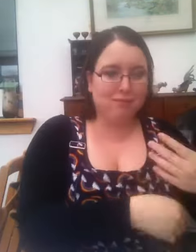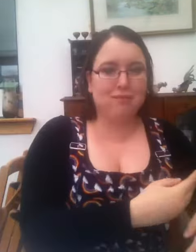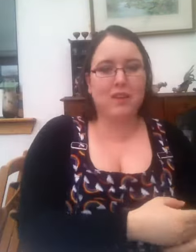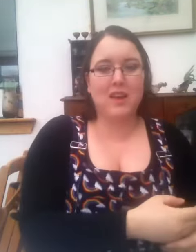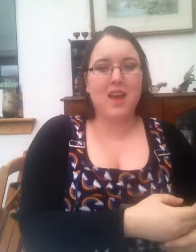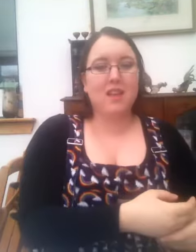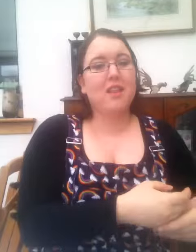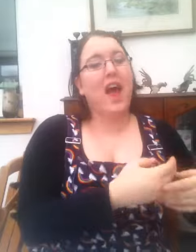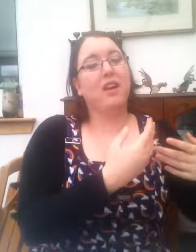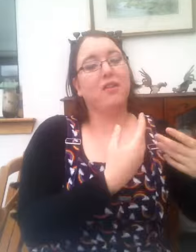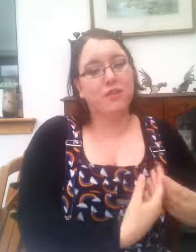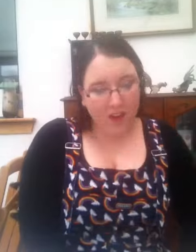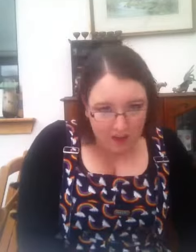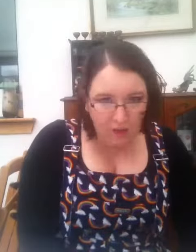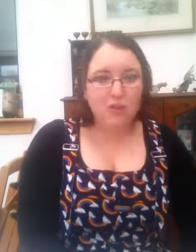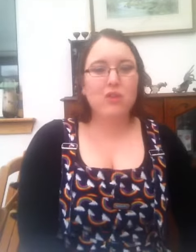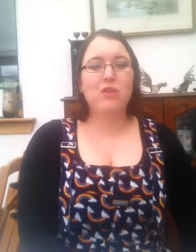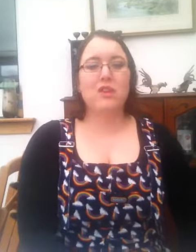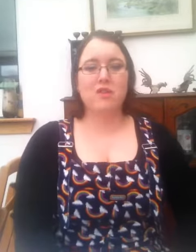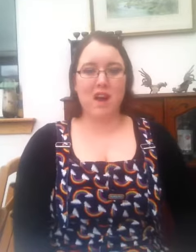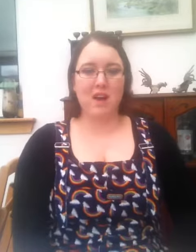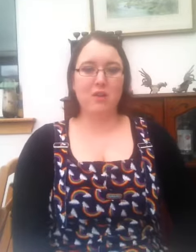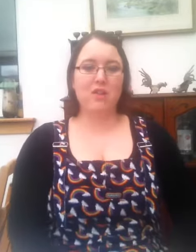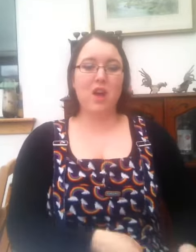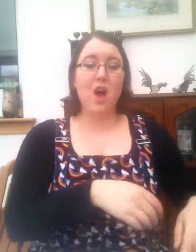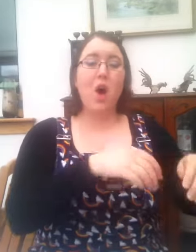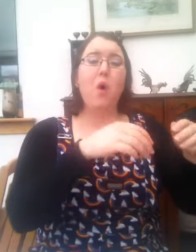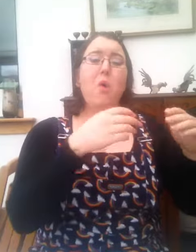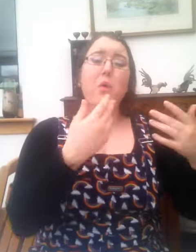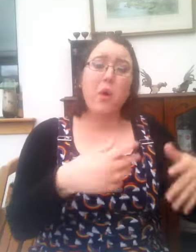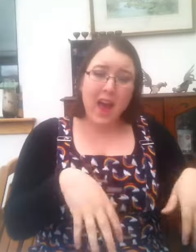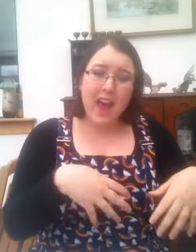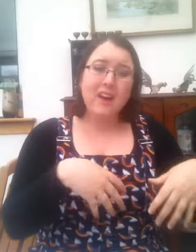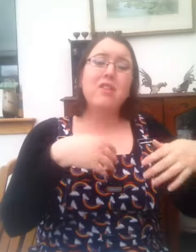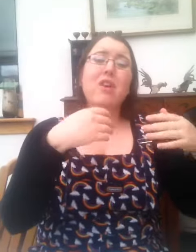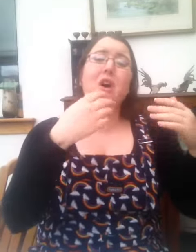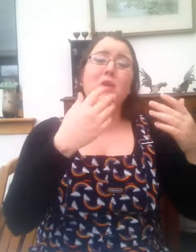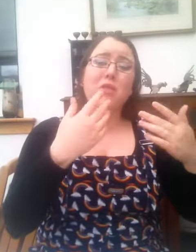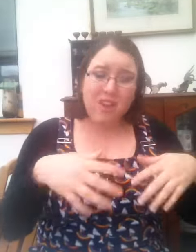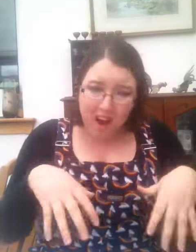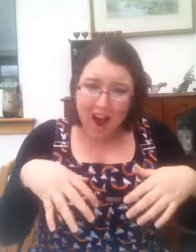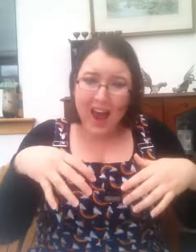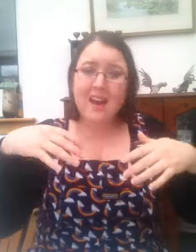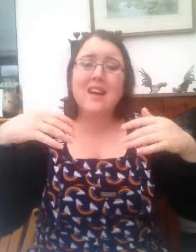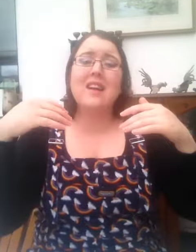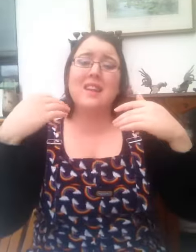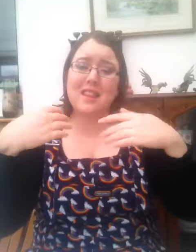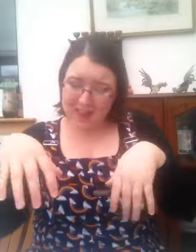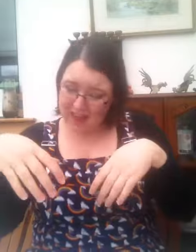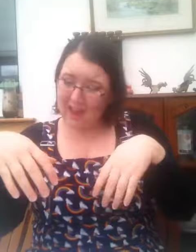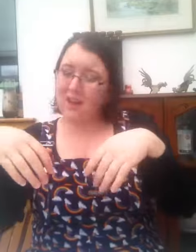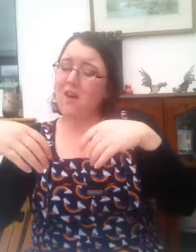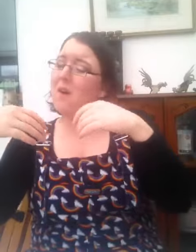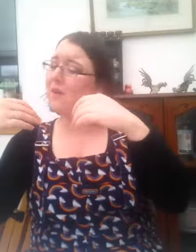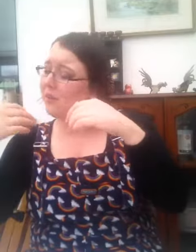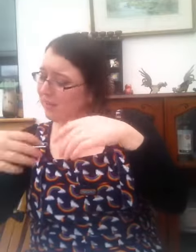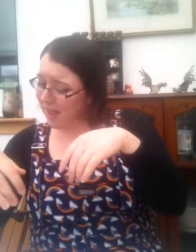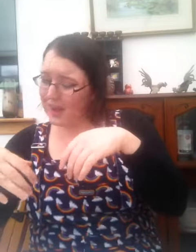and fell to the ground we're so tired they all said